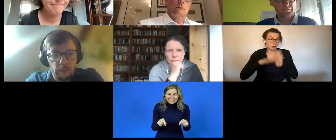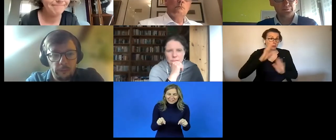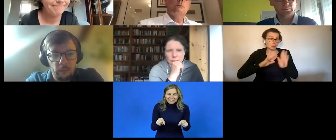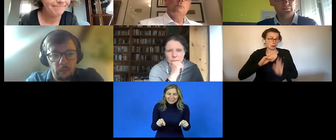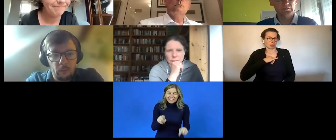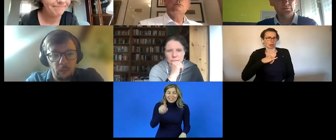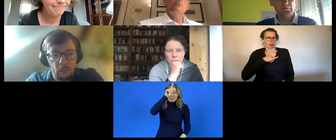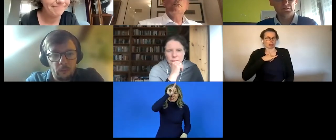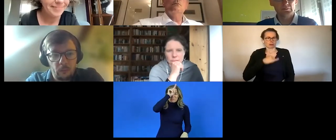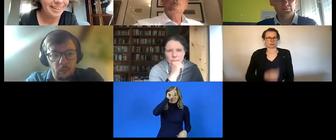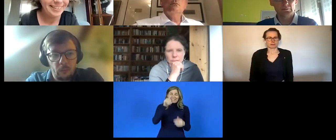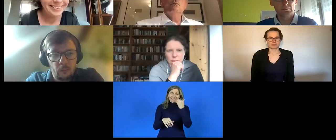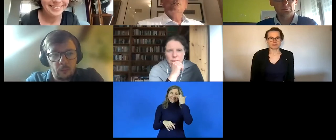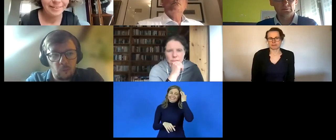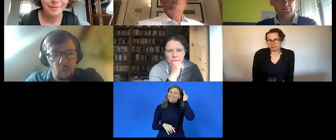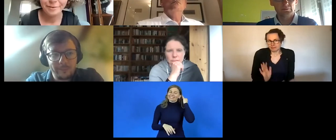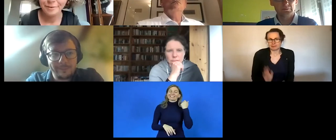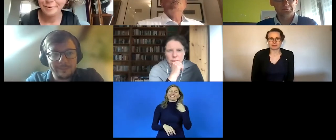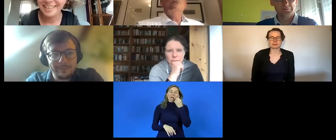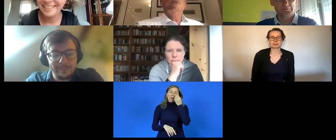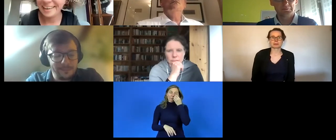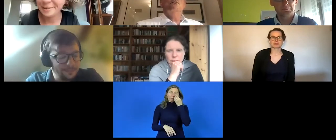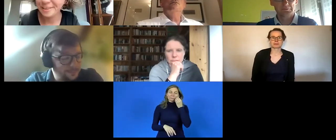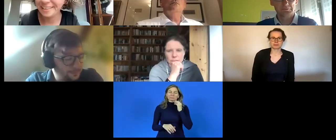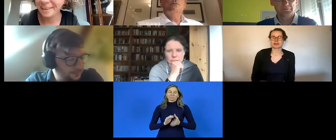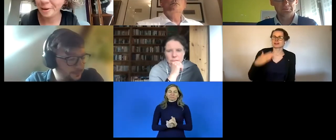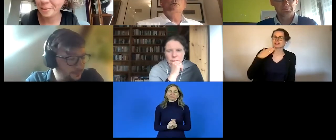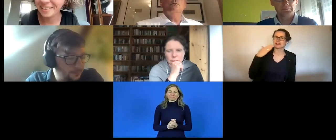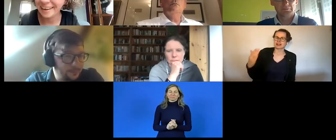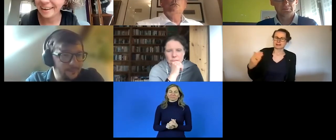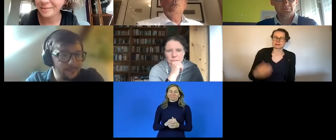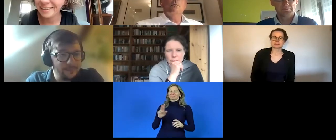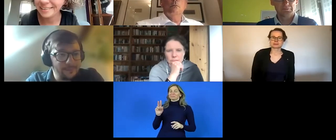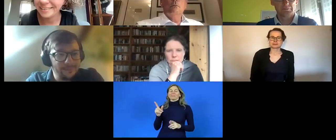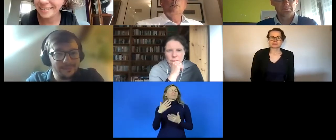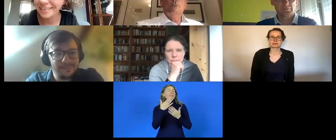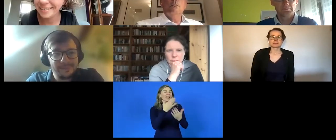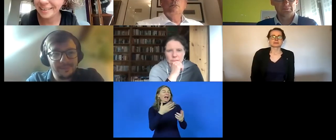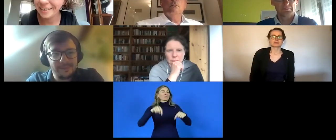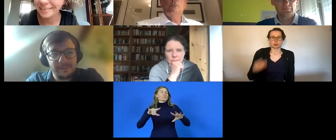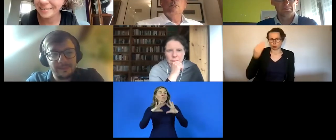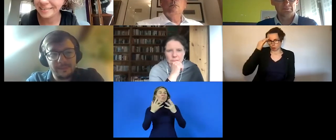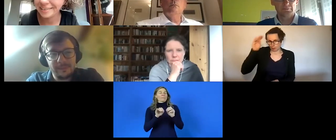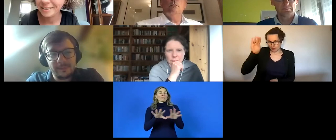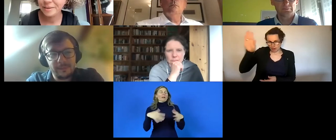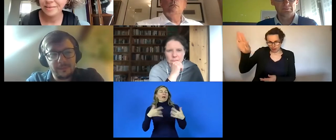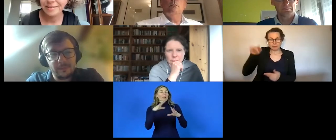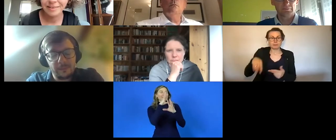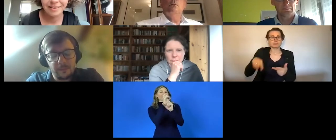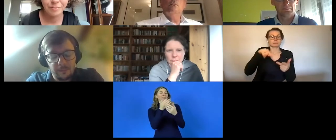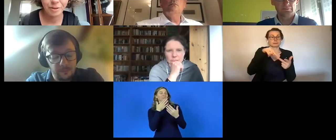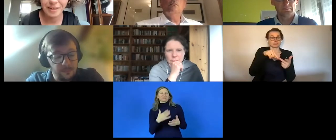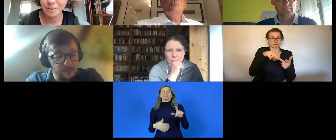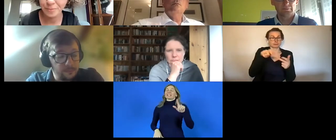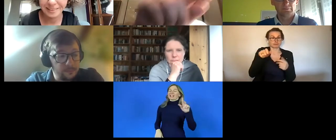thank you very much um i'm fascinated by this webinar thank you very much for your comment and